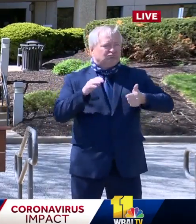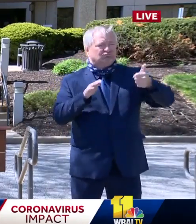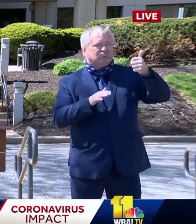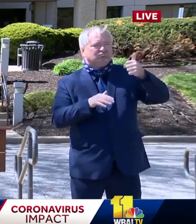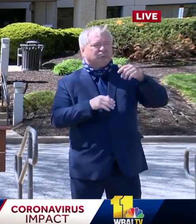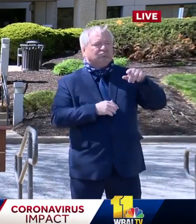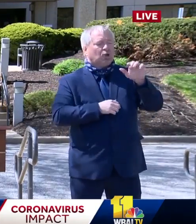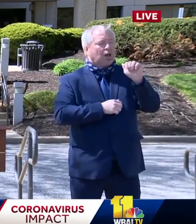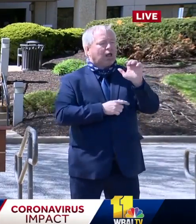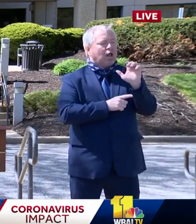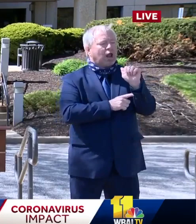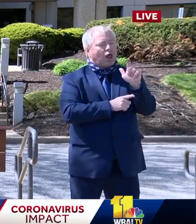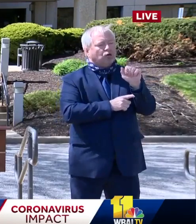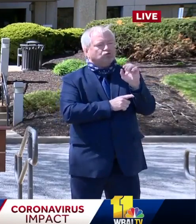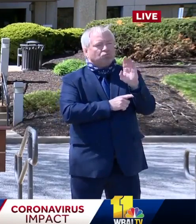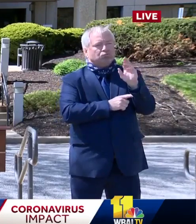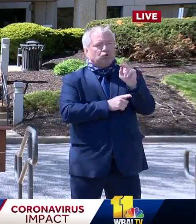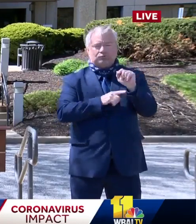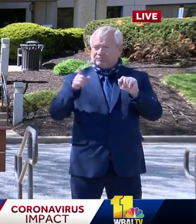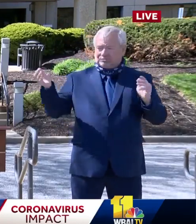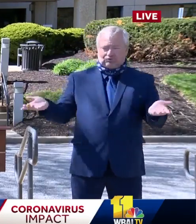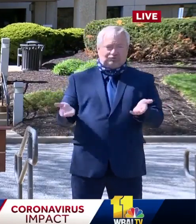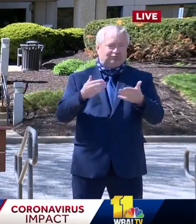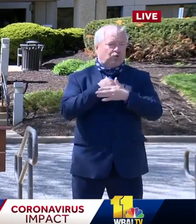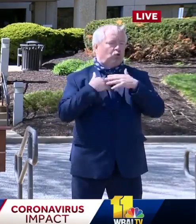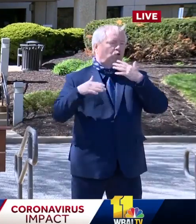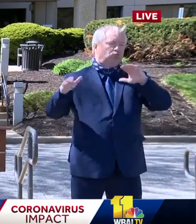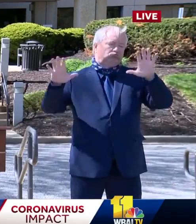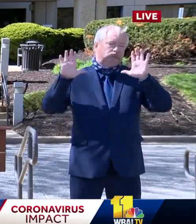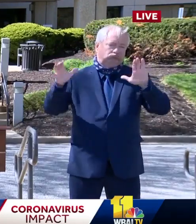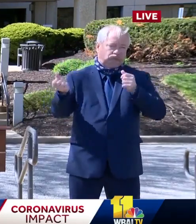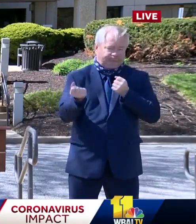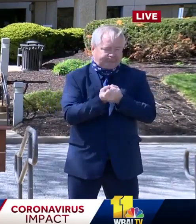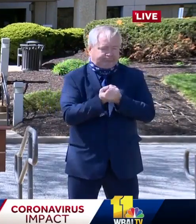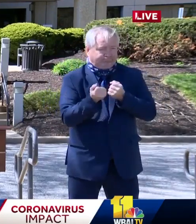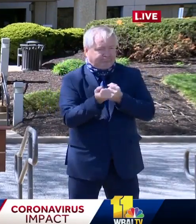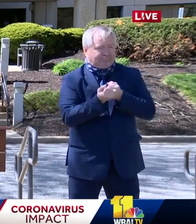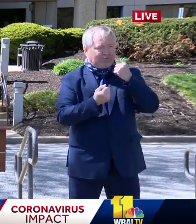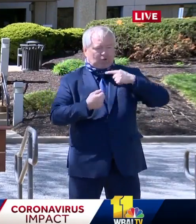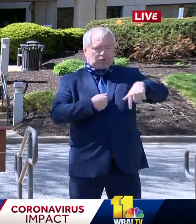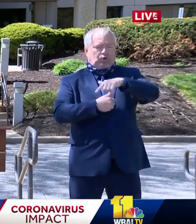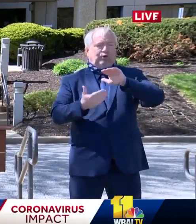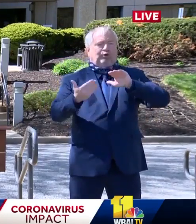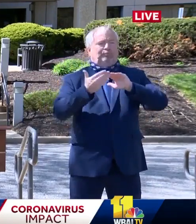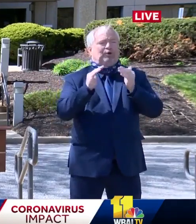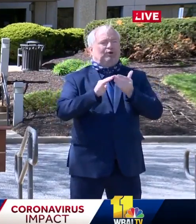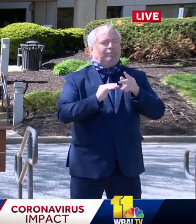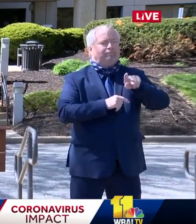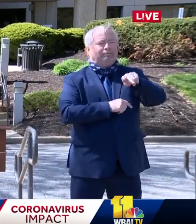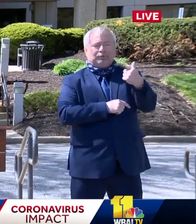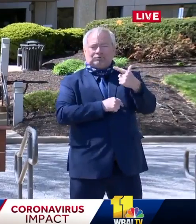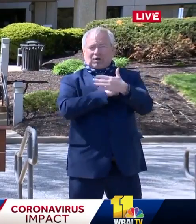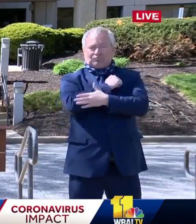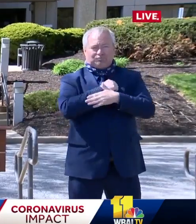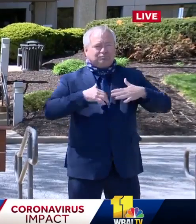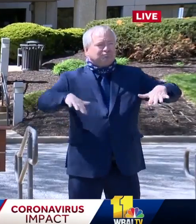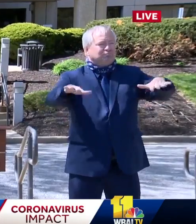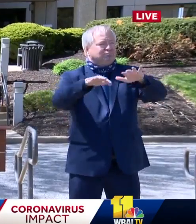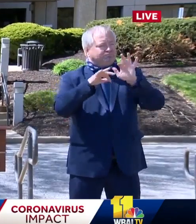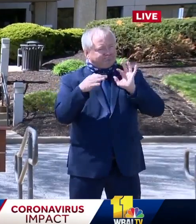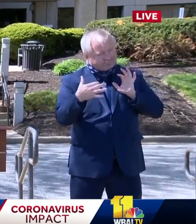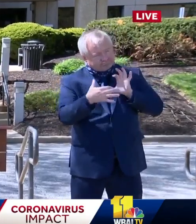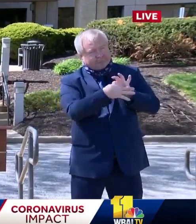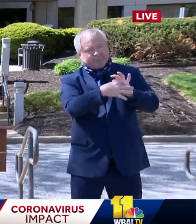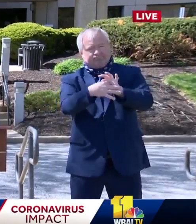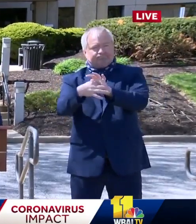a staunch advocate, uh, for the needs of the, of the community of Prince George's County. And together, I think today, uh,